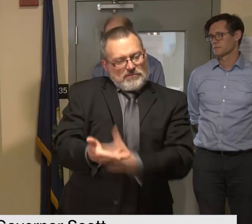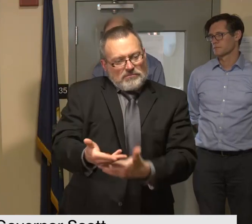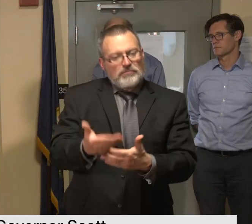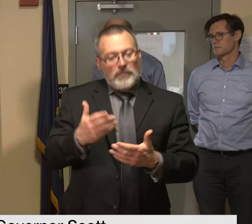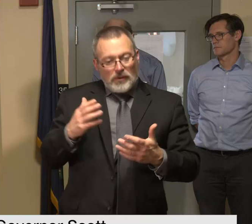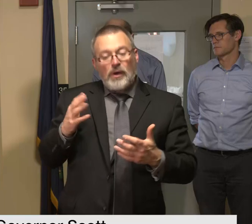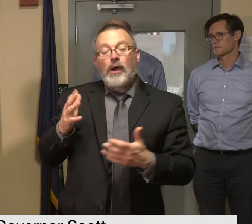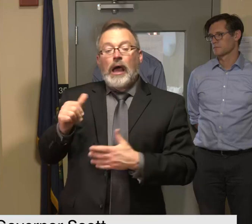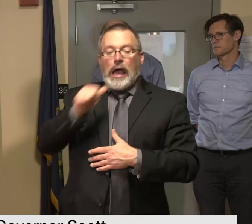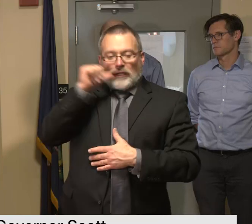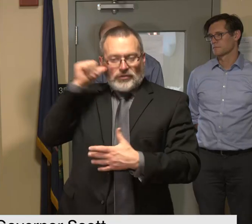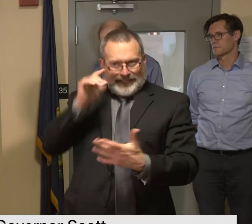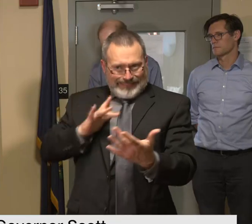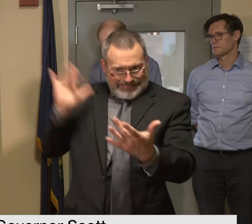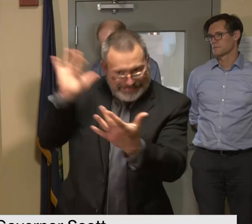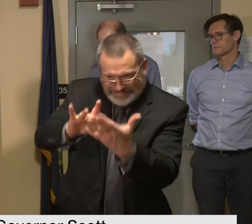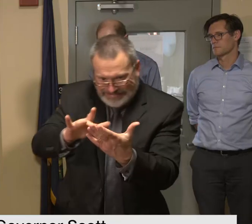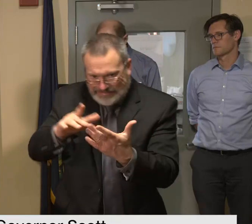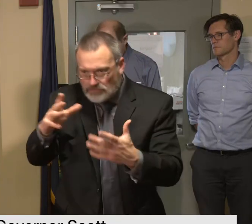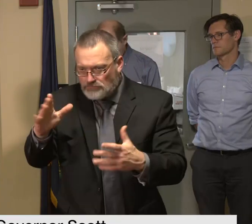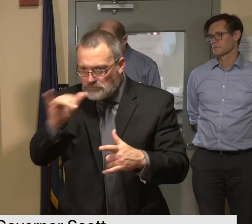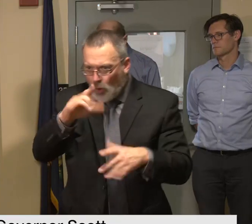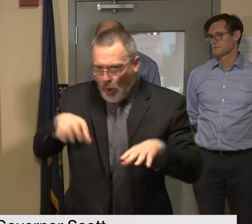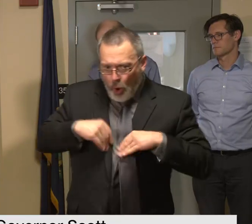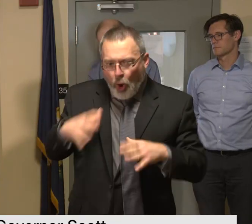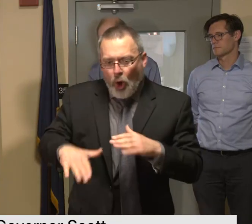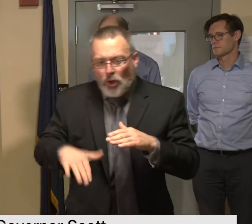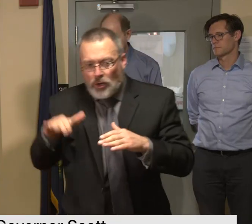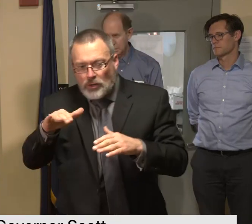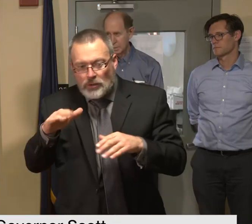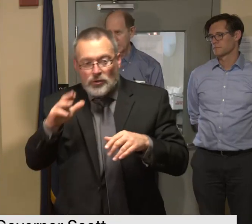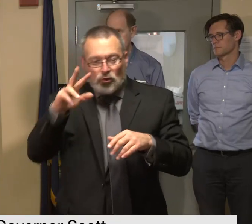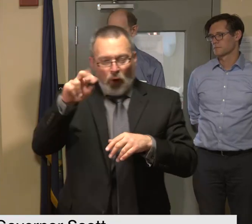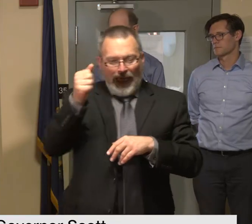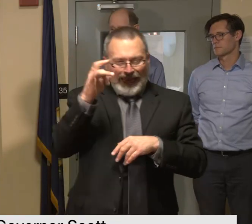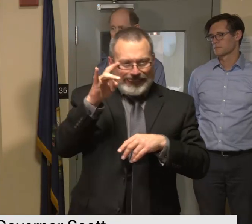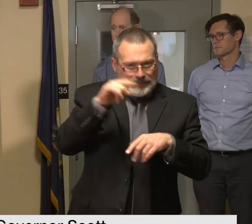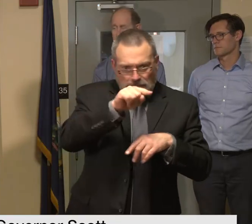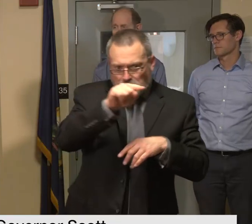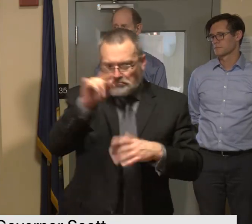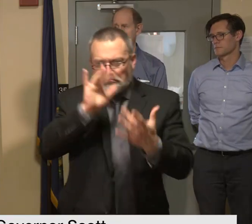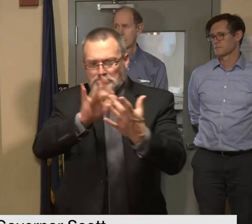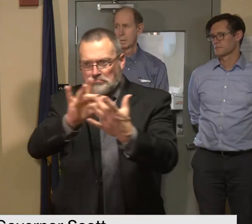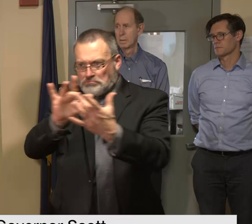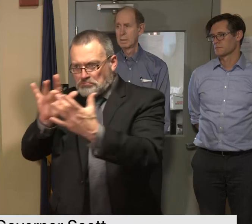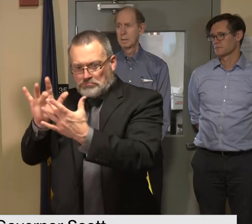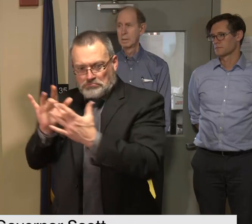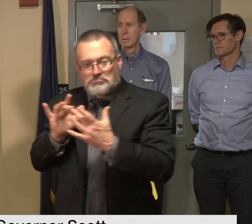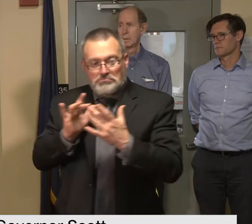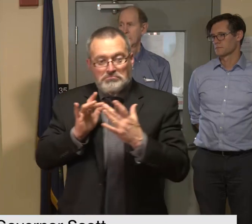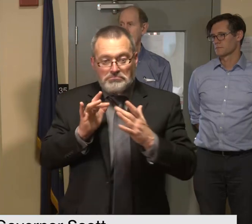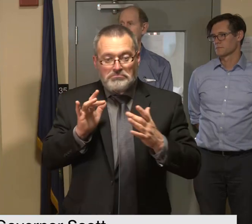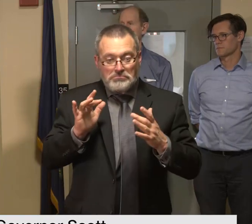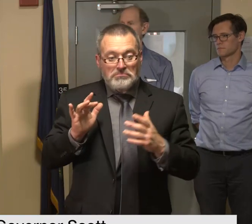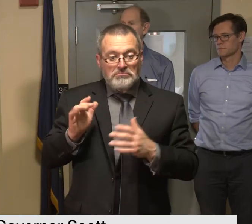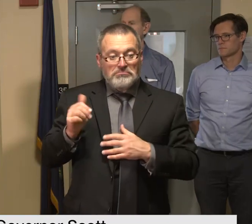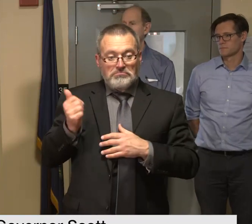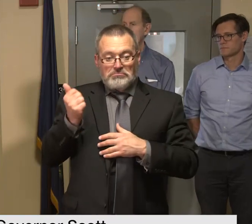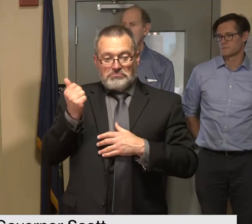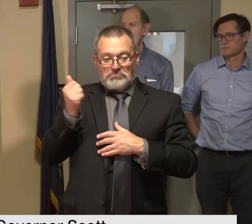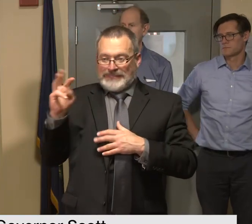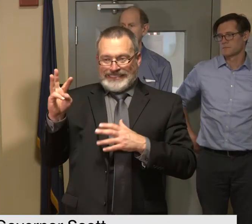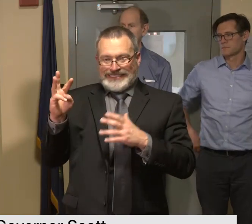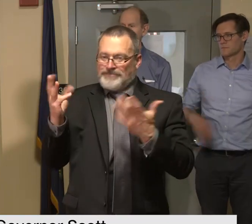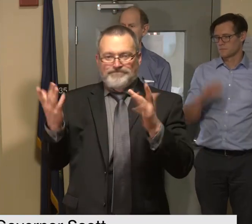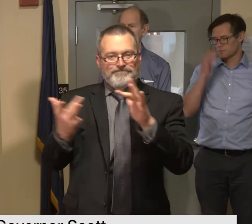reaching out directly to 218 dam owners there were 16 dam owners we were unable to reach via